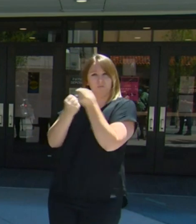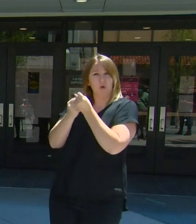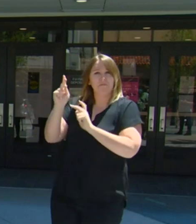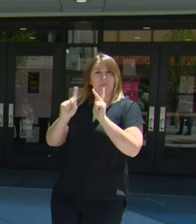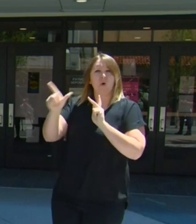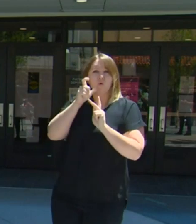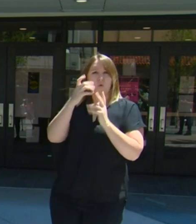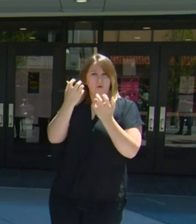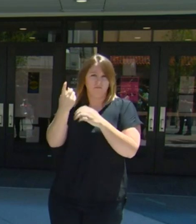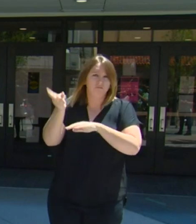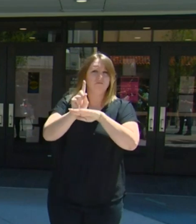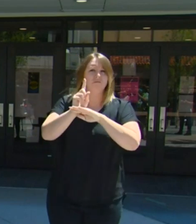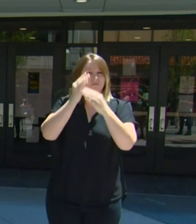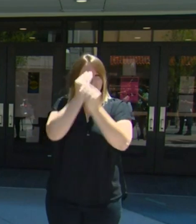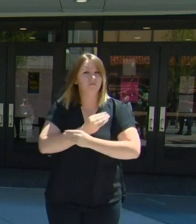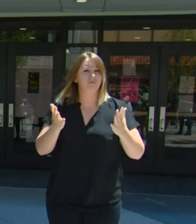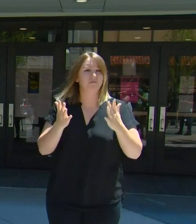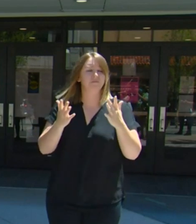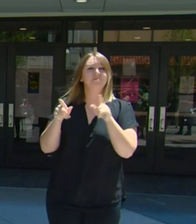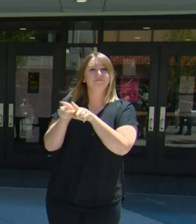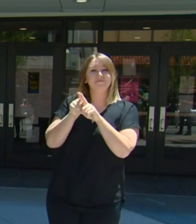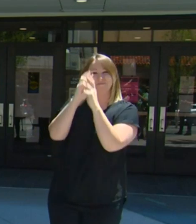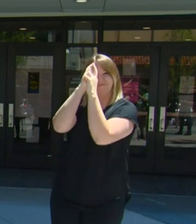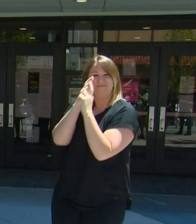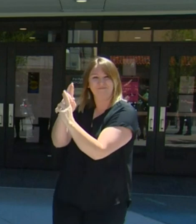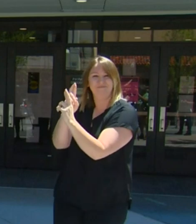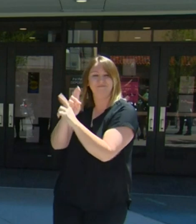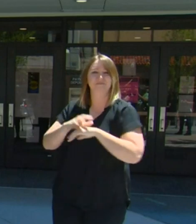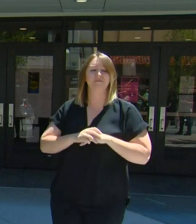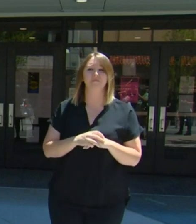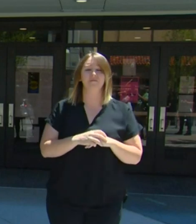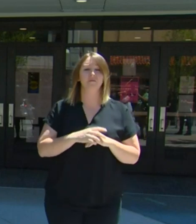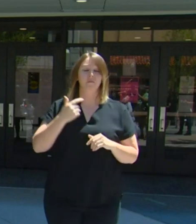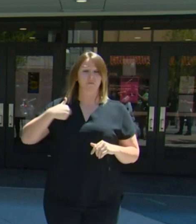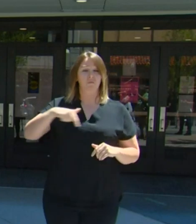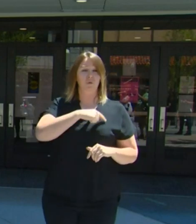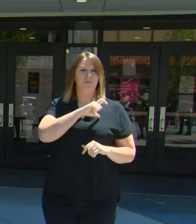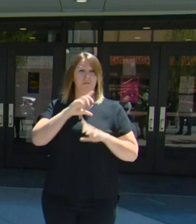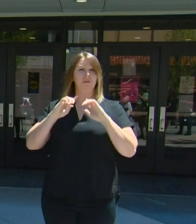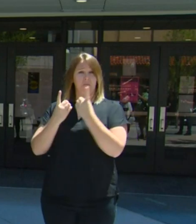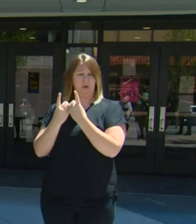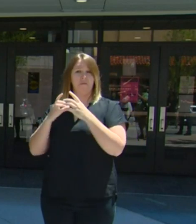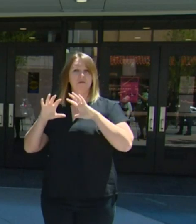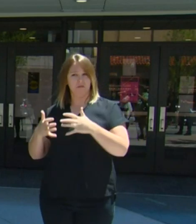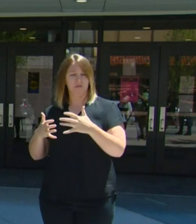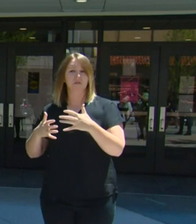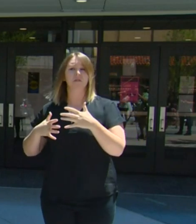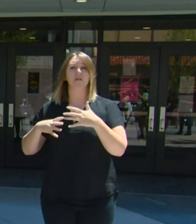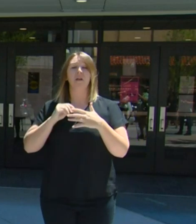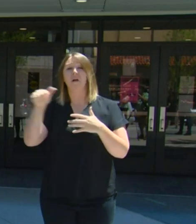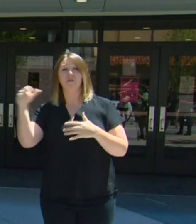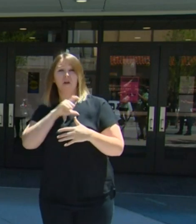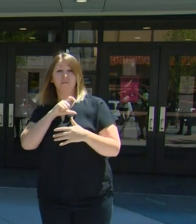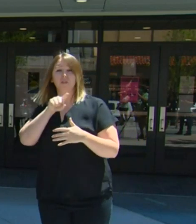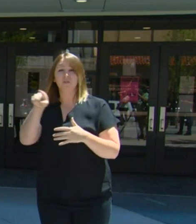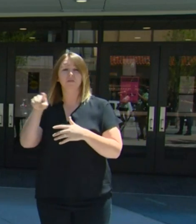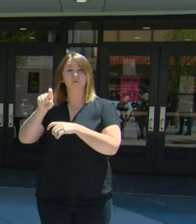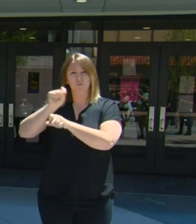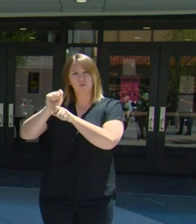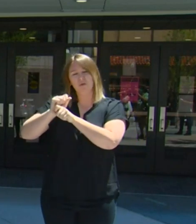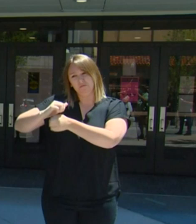We as a police department and the officers that I represent are working to meet the challenges of our future